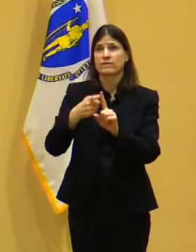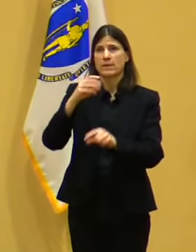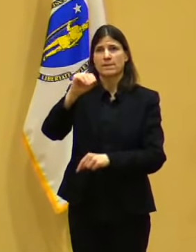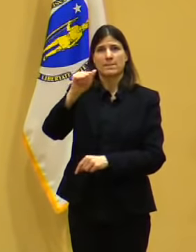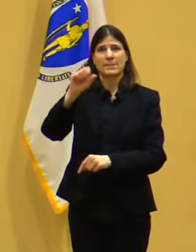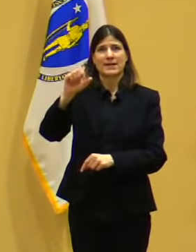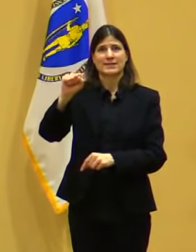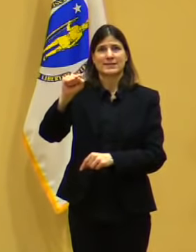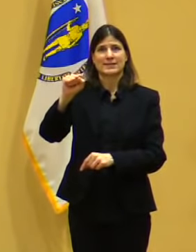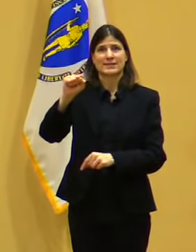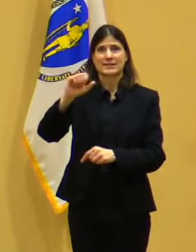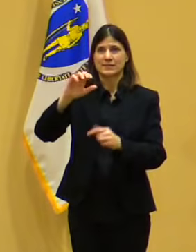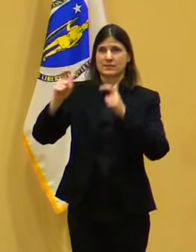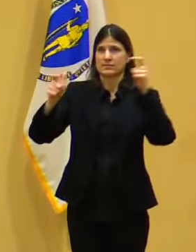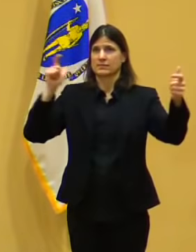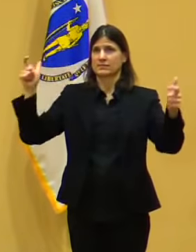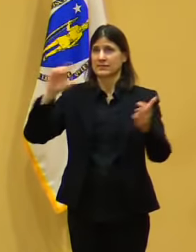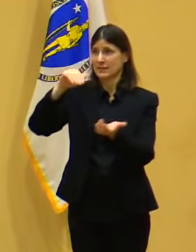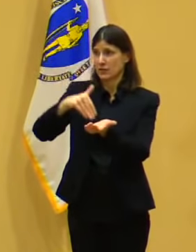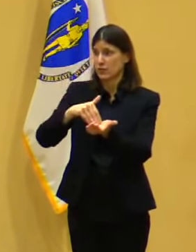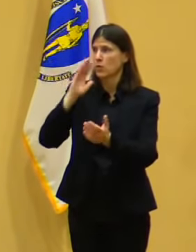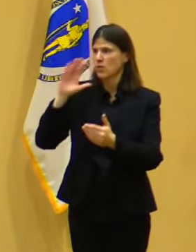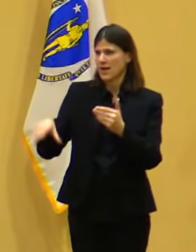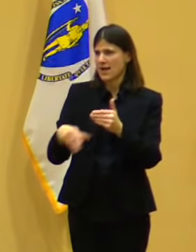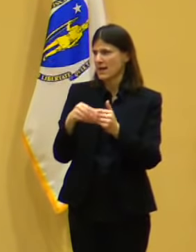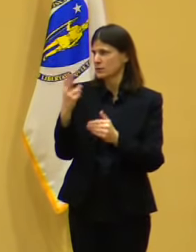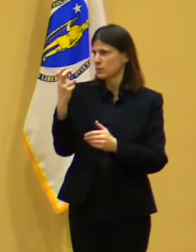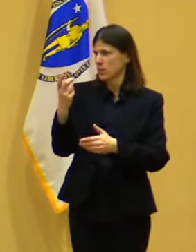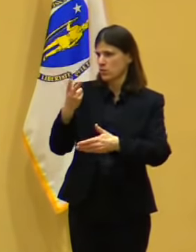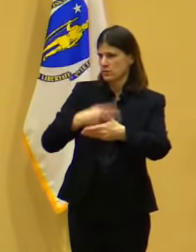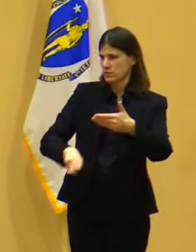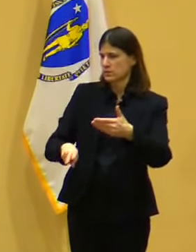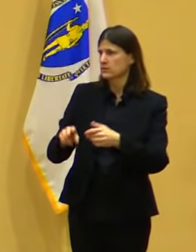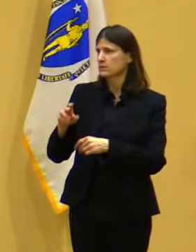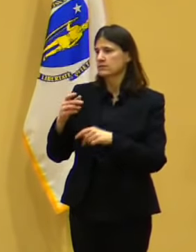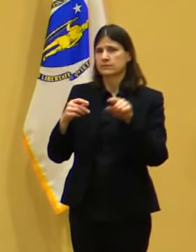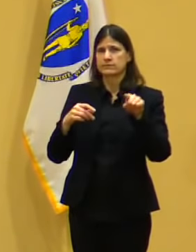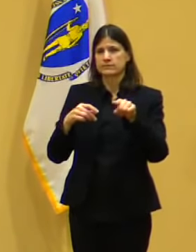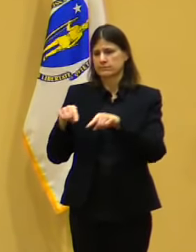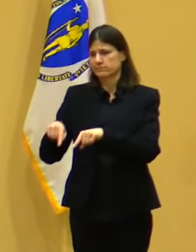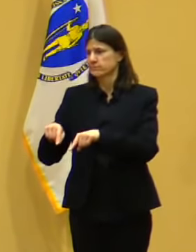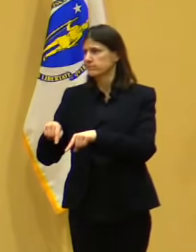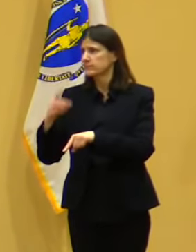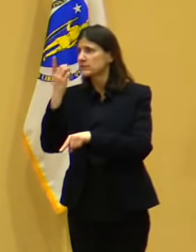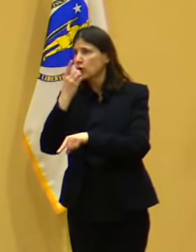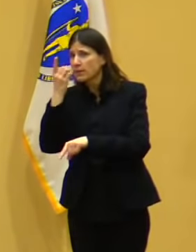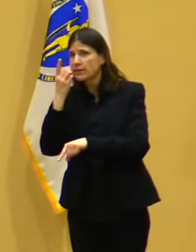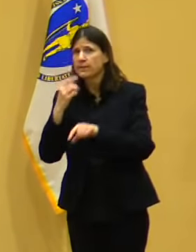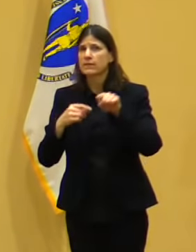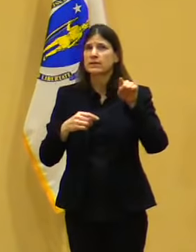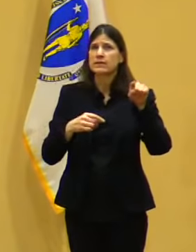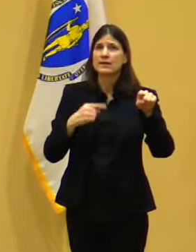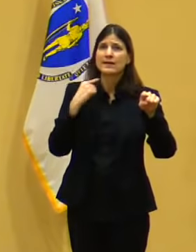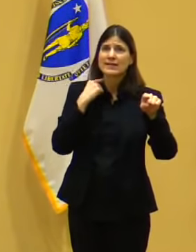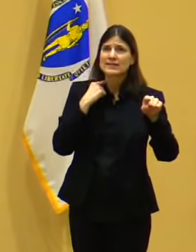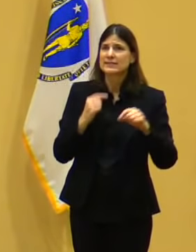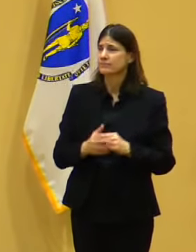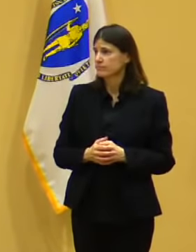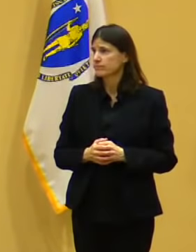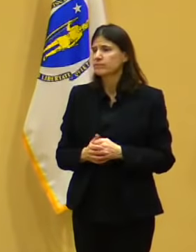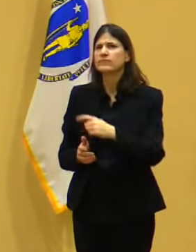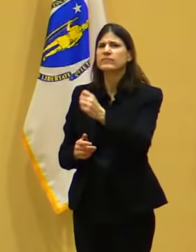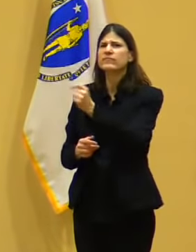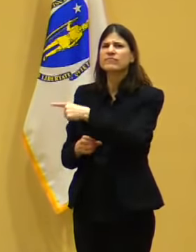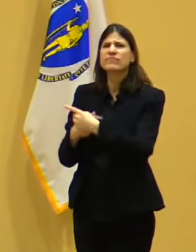one in the South Coast. So will these local departments get any more doses? And especially for the